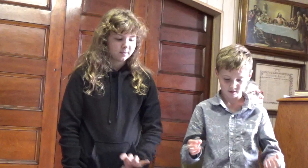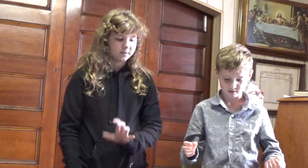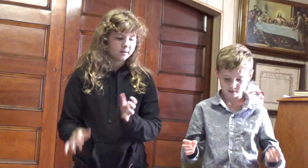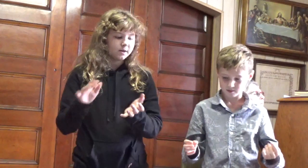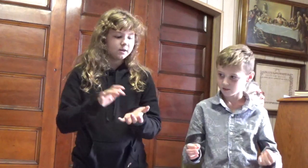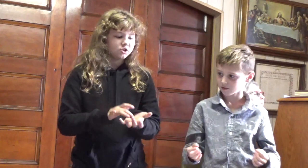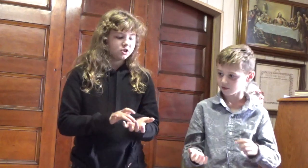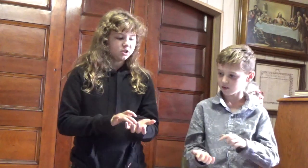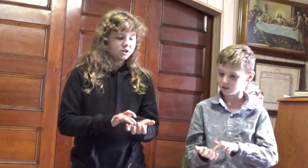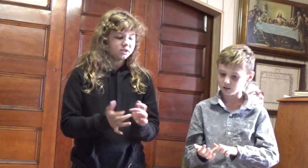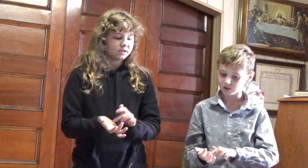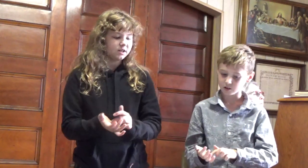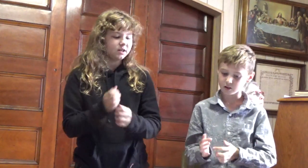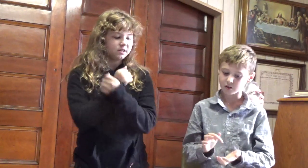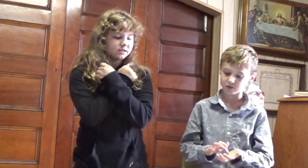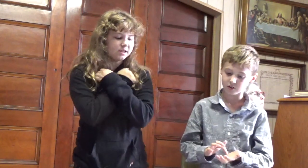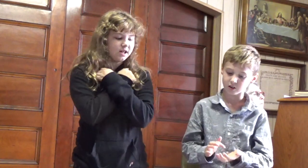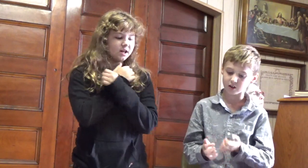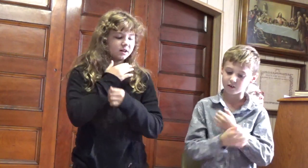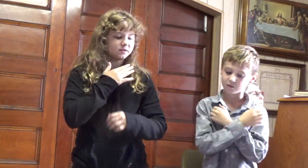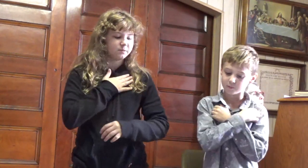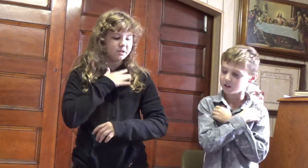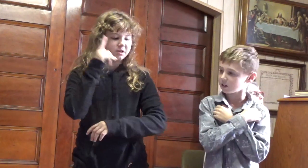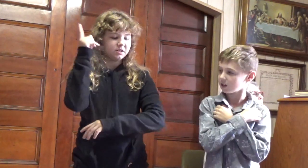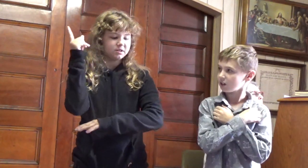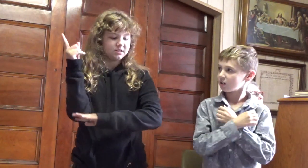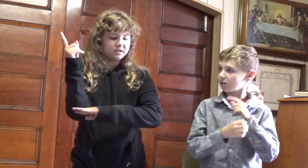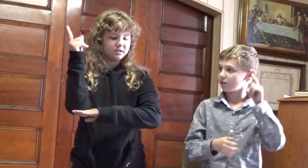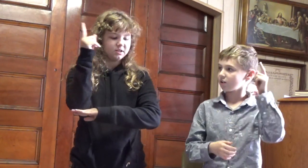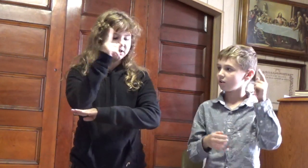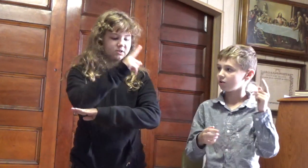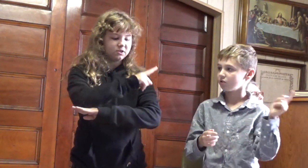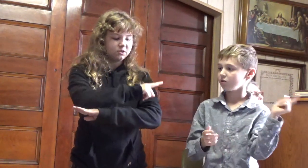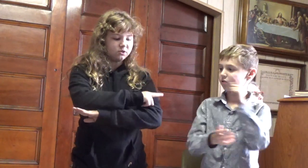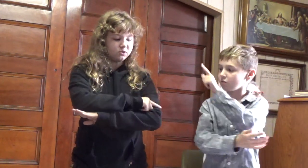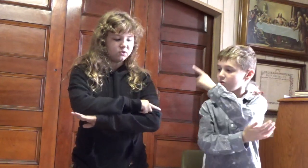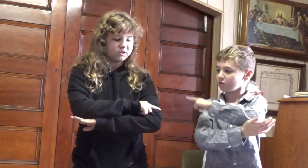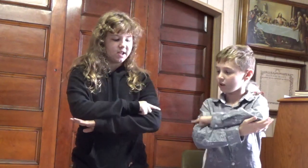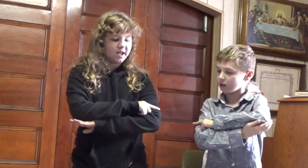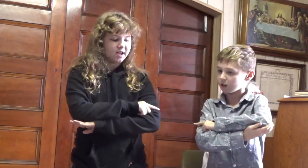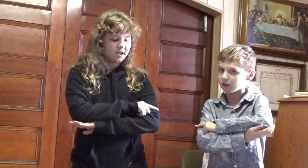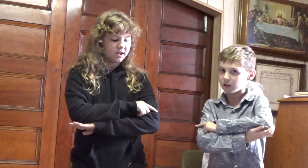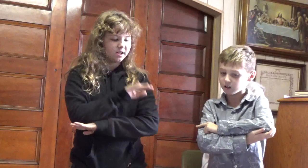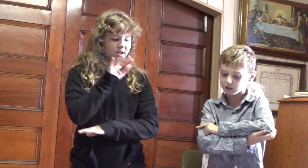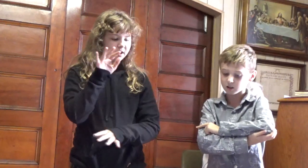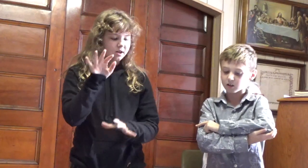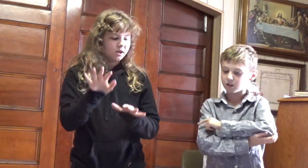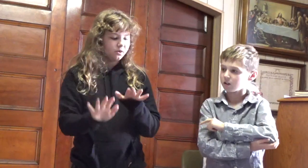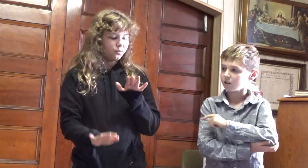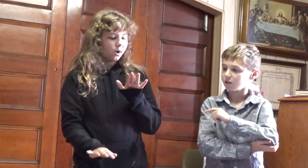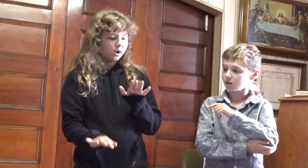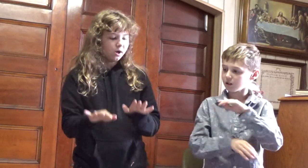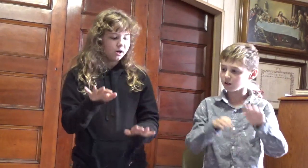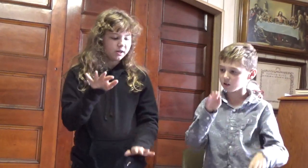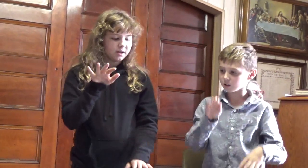Jesus loves me still today. Walking